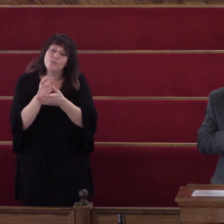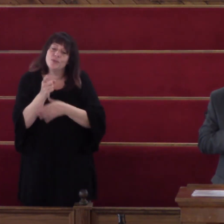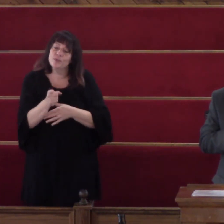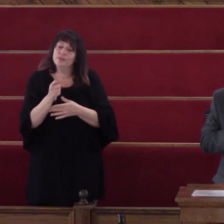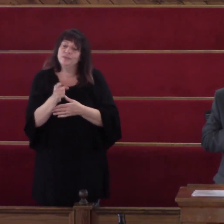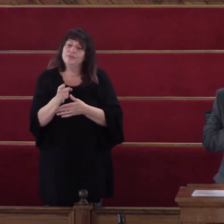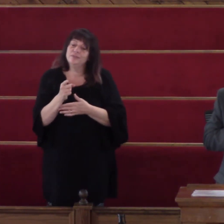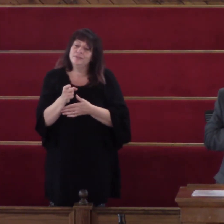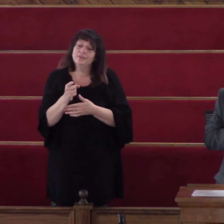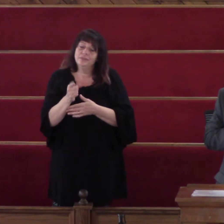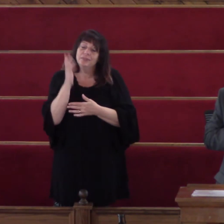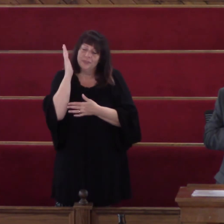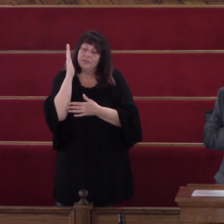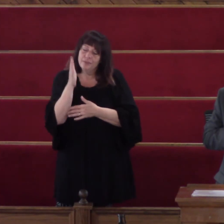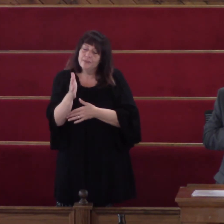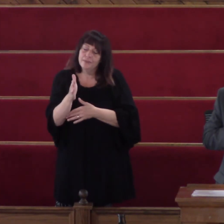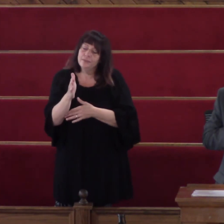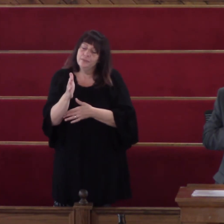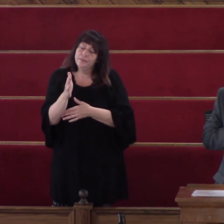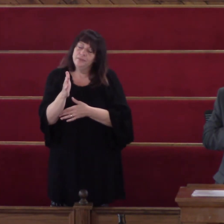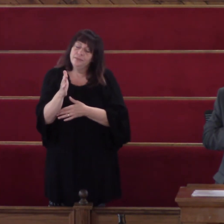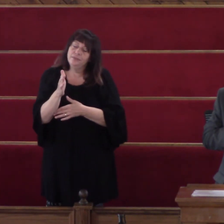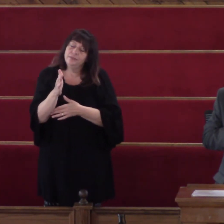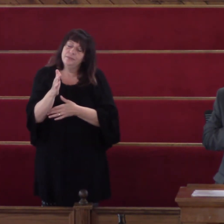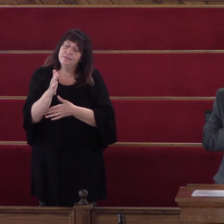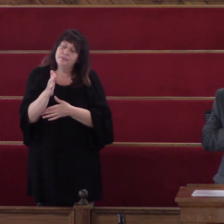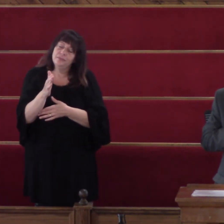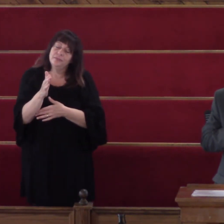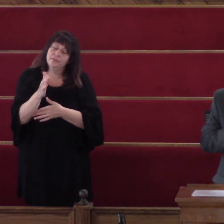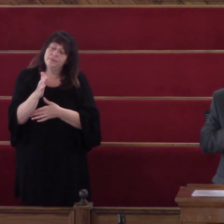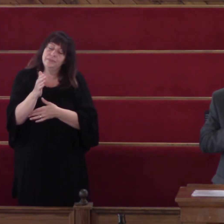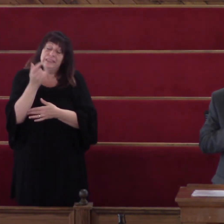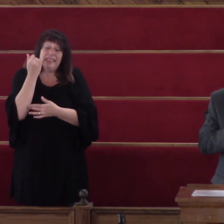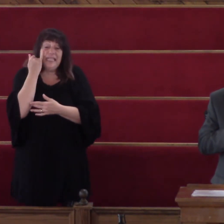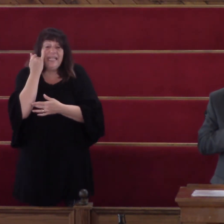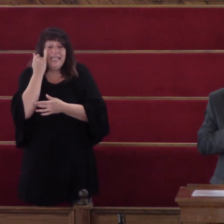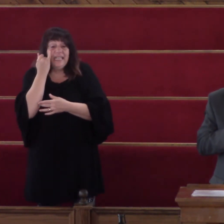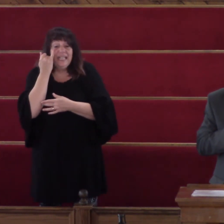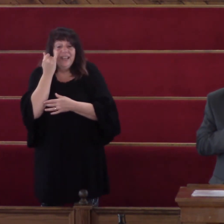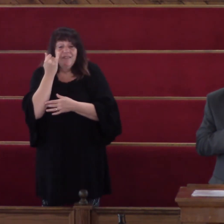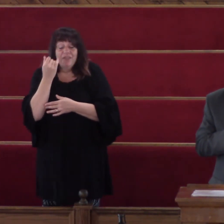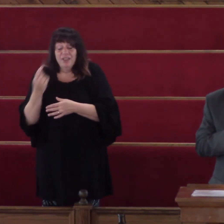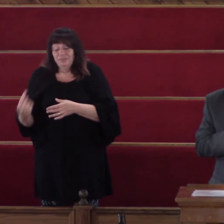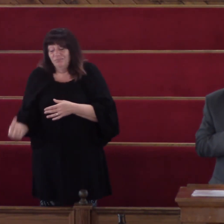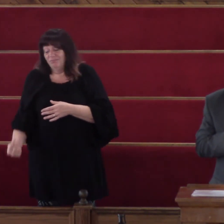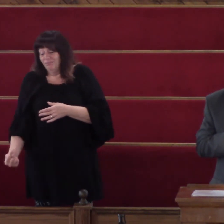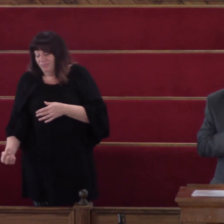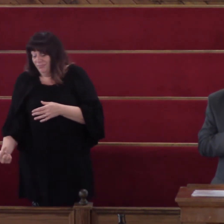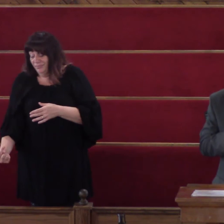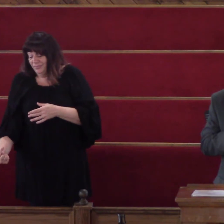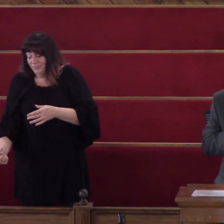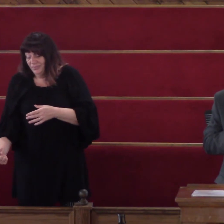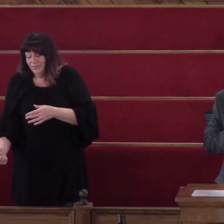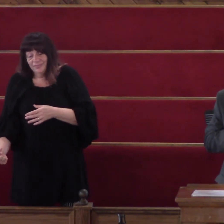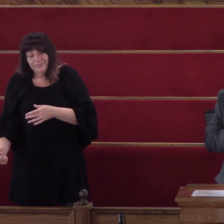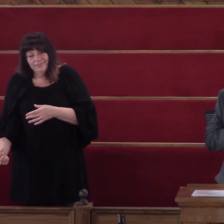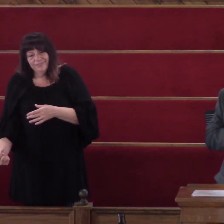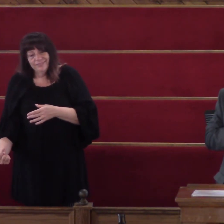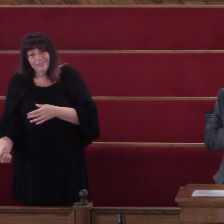would Even in the valley God is good